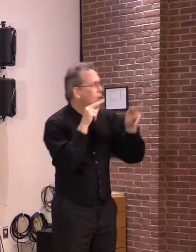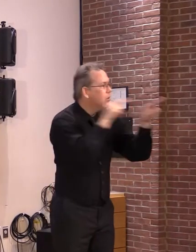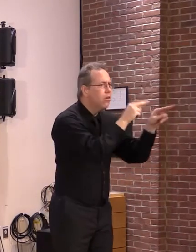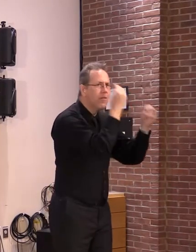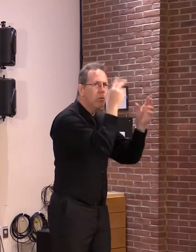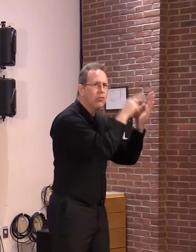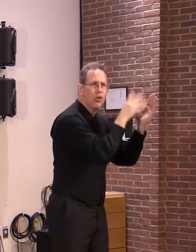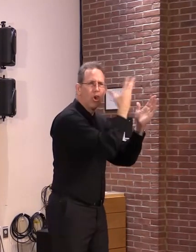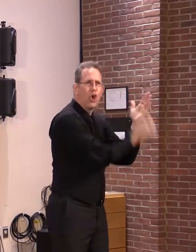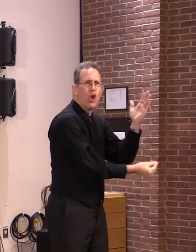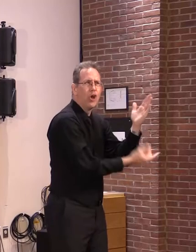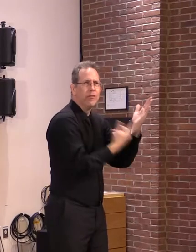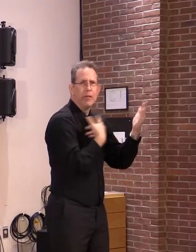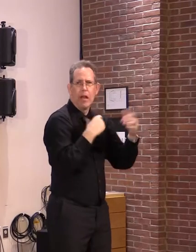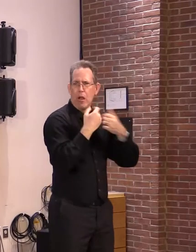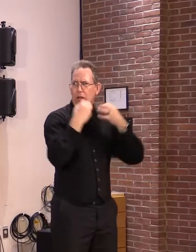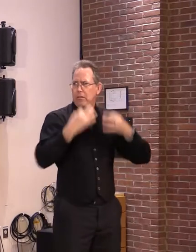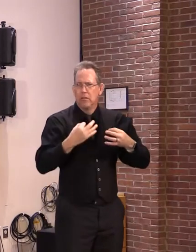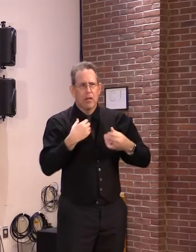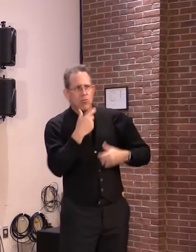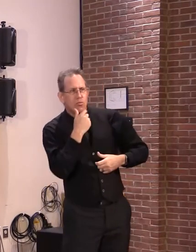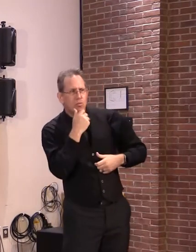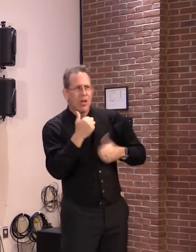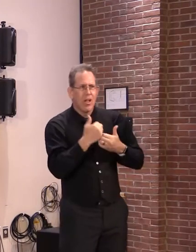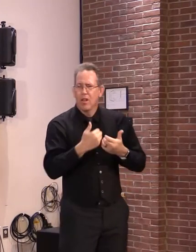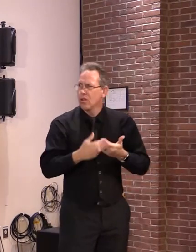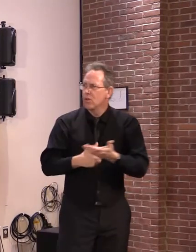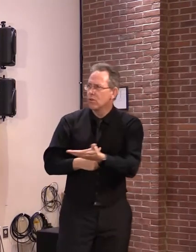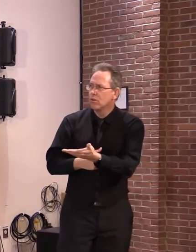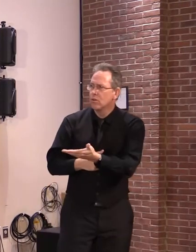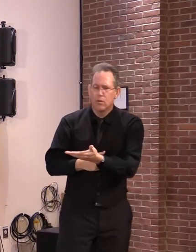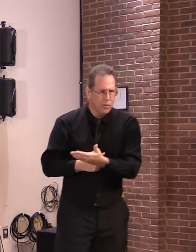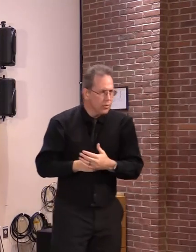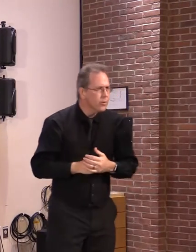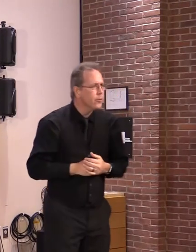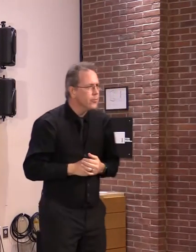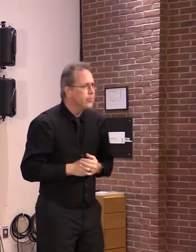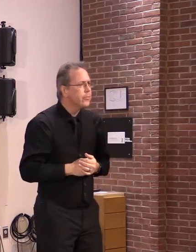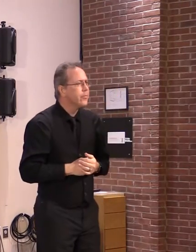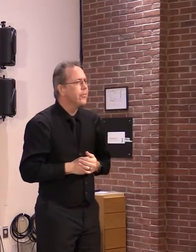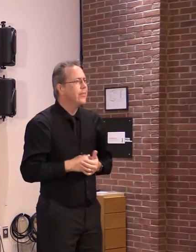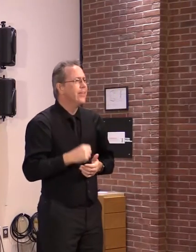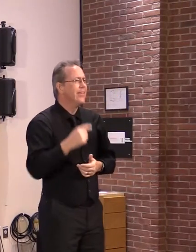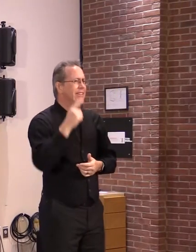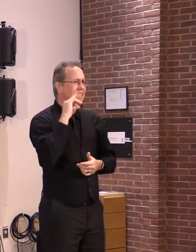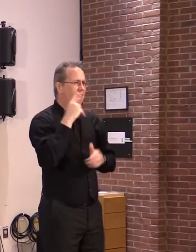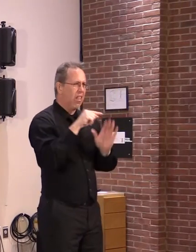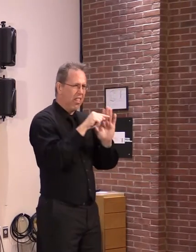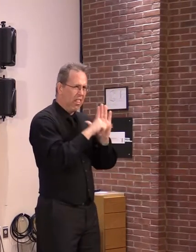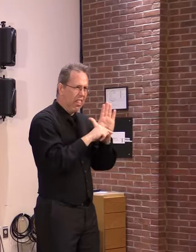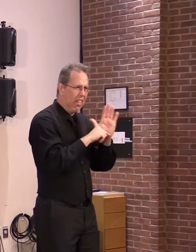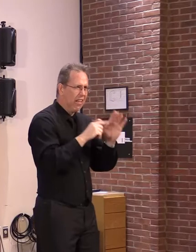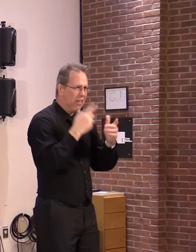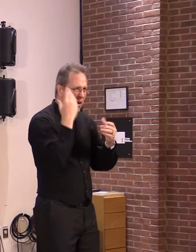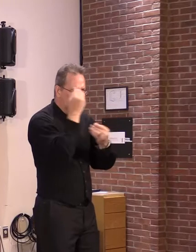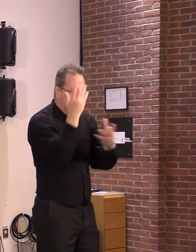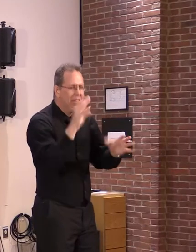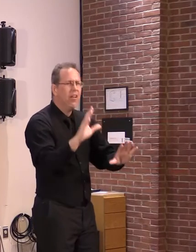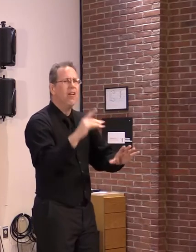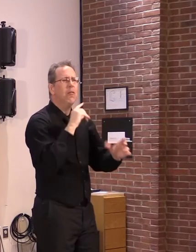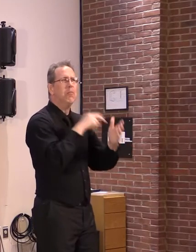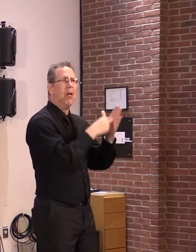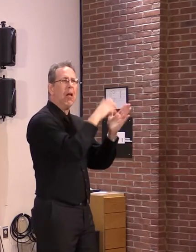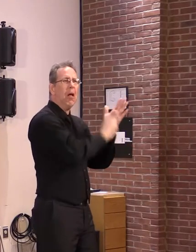Certainly the word undermine sounds more nefarious and I would want you to understand that